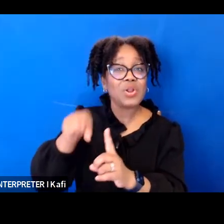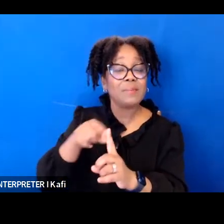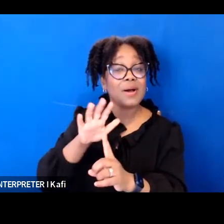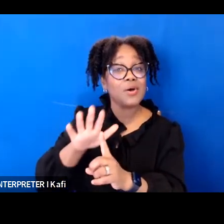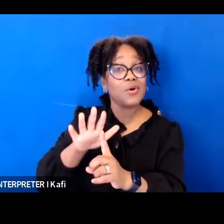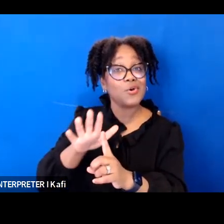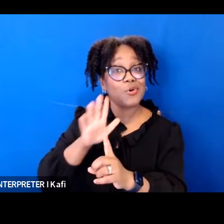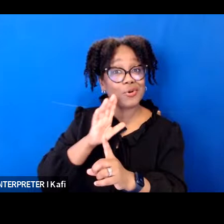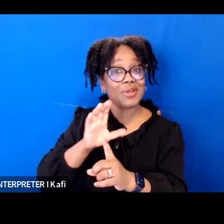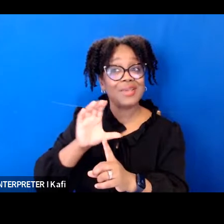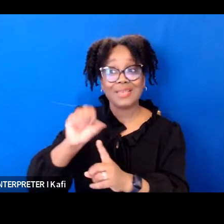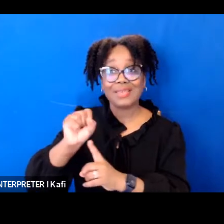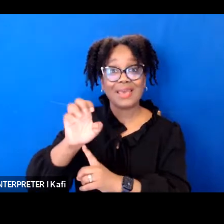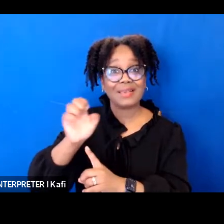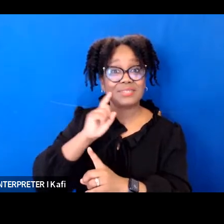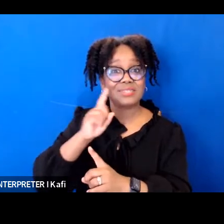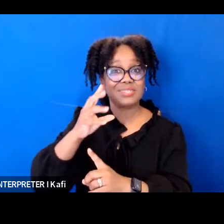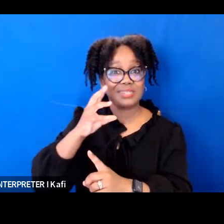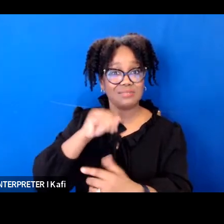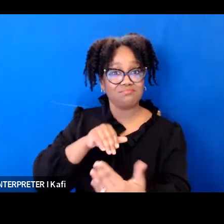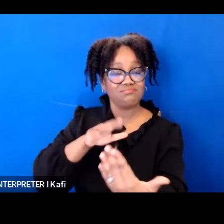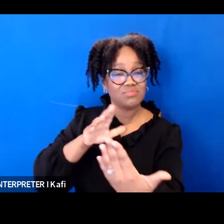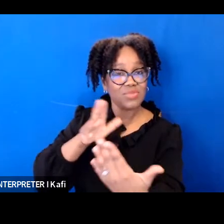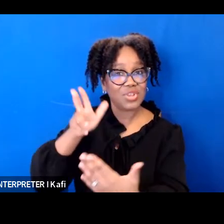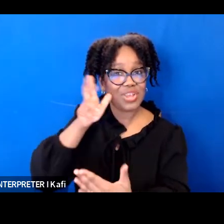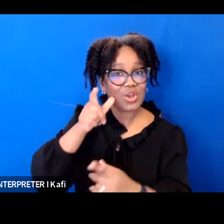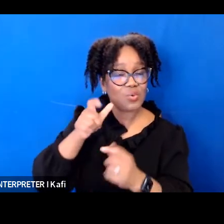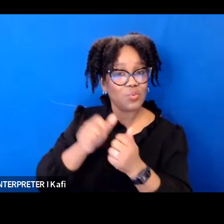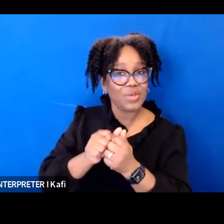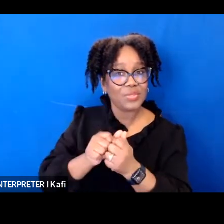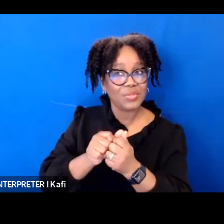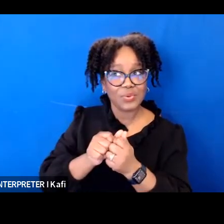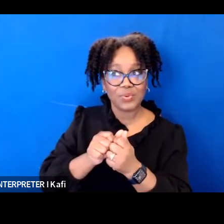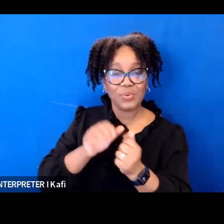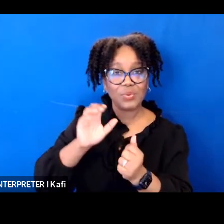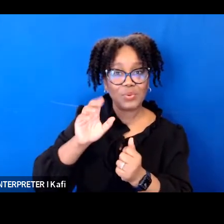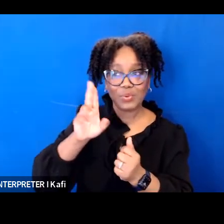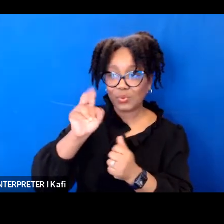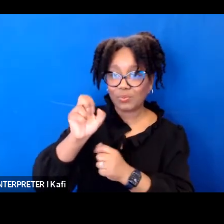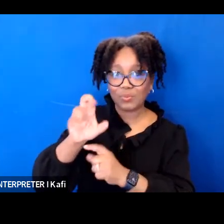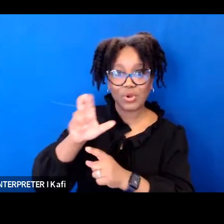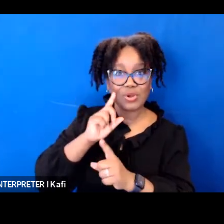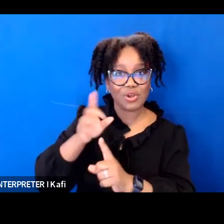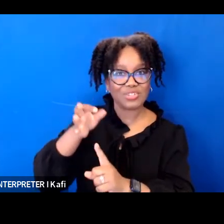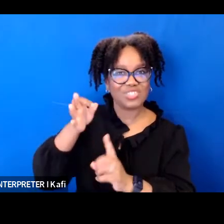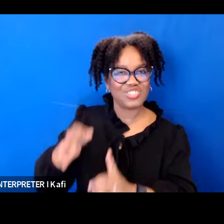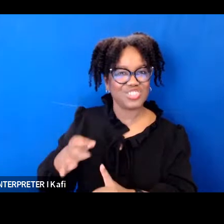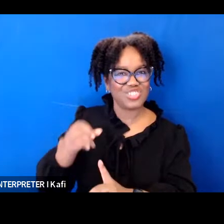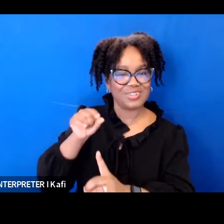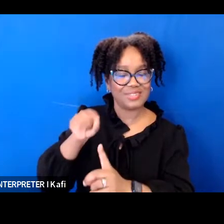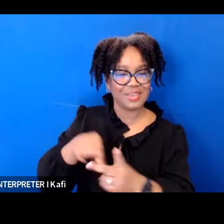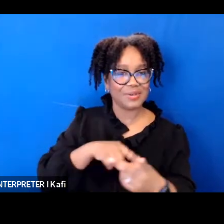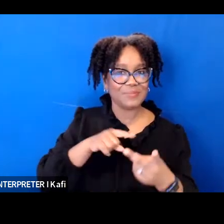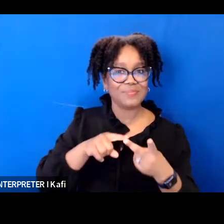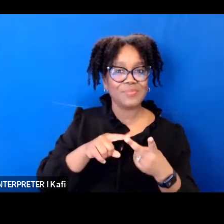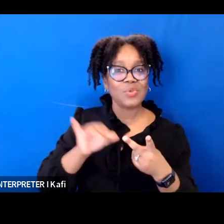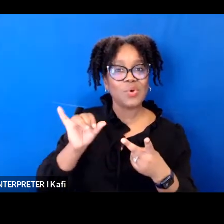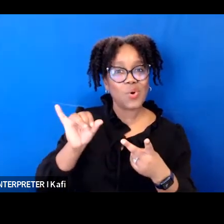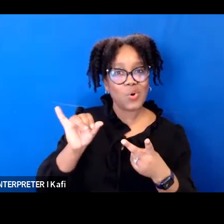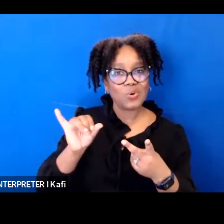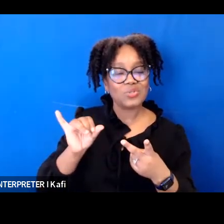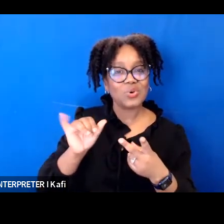and we heard about pierce versus the district of columbia so